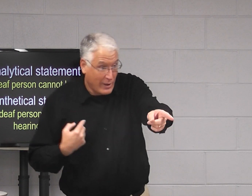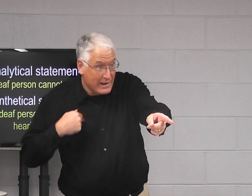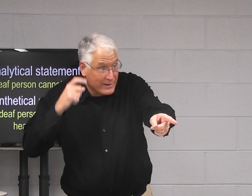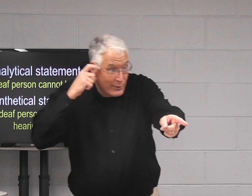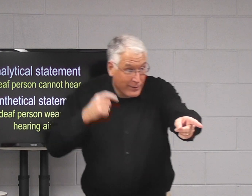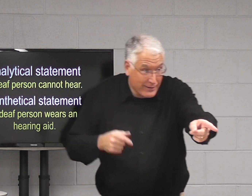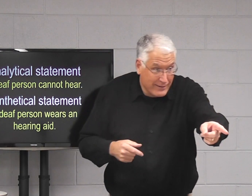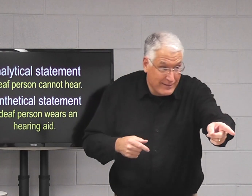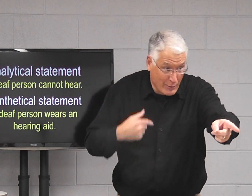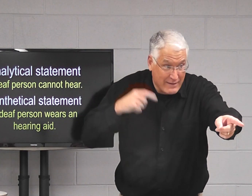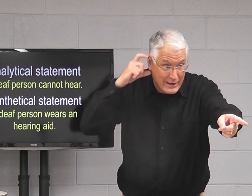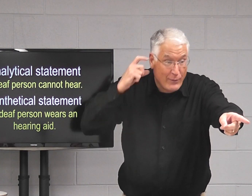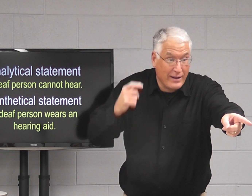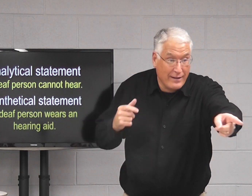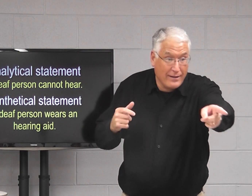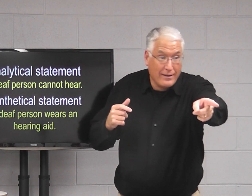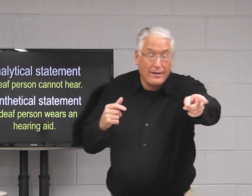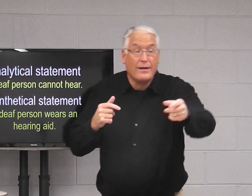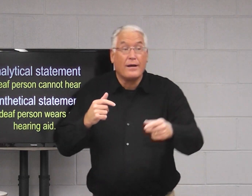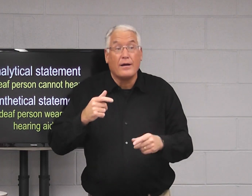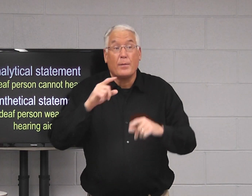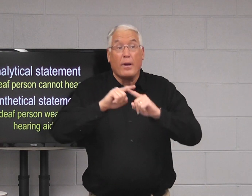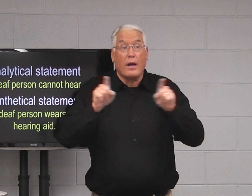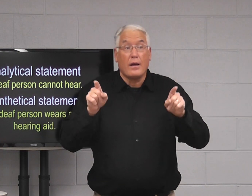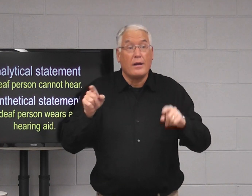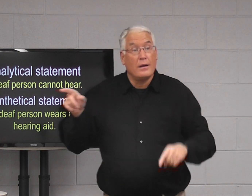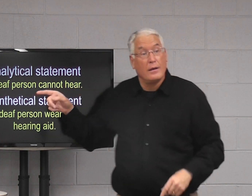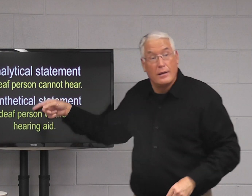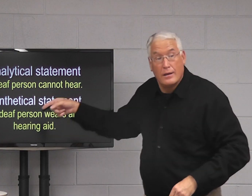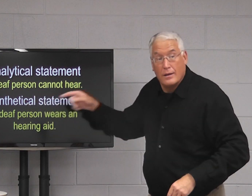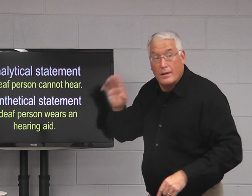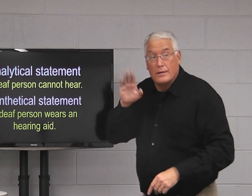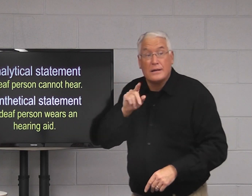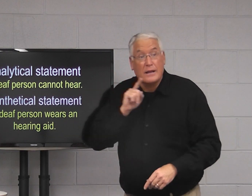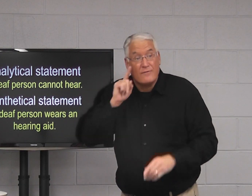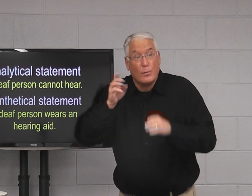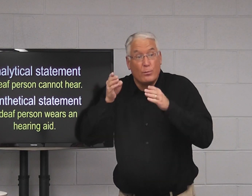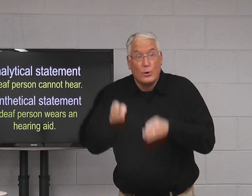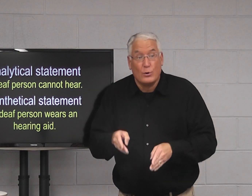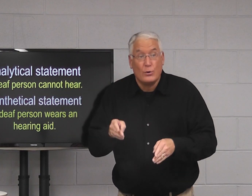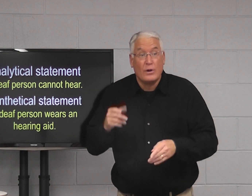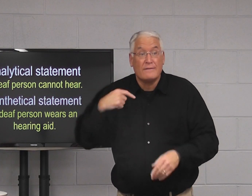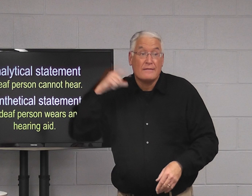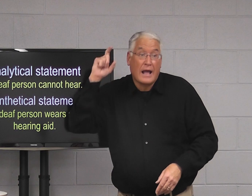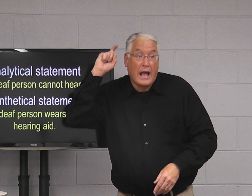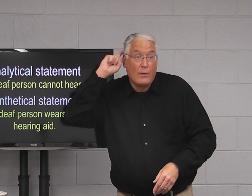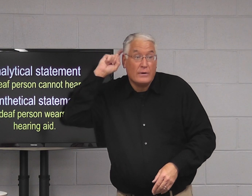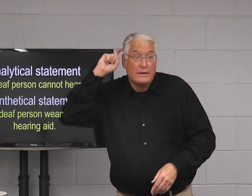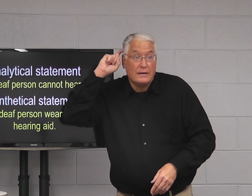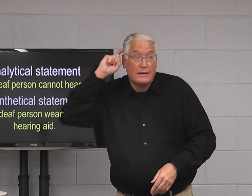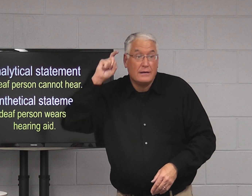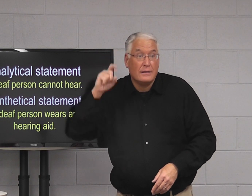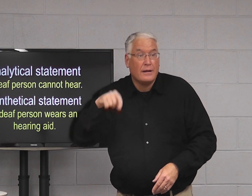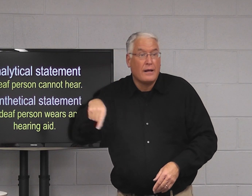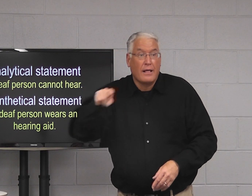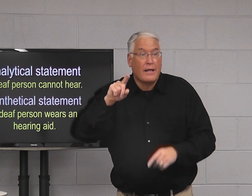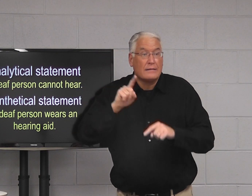Right? Do you have a hearing aid? Allen, yes. But it says a deaf person wears a hearing aid.